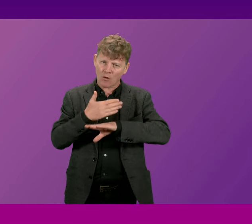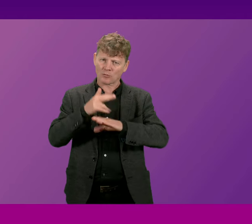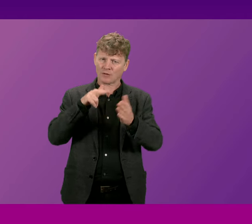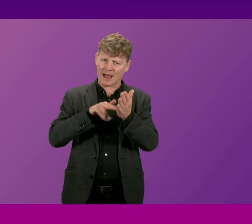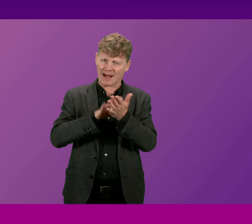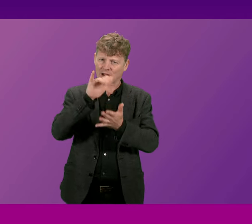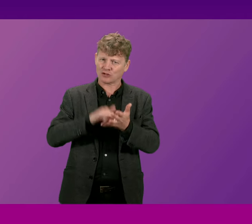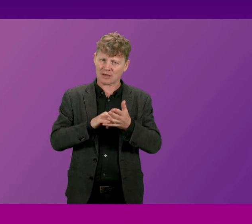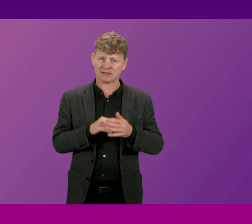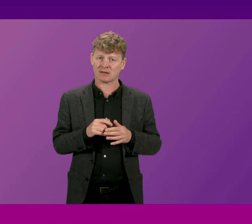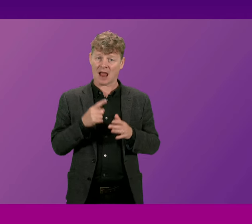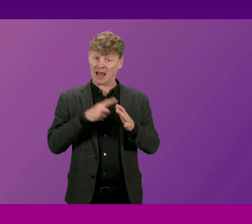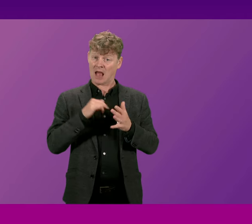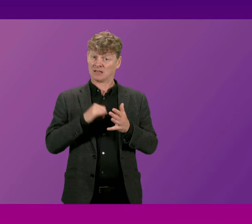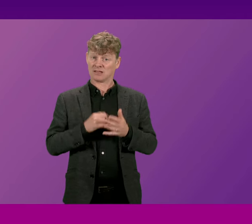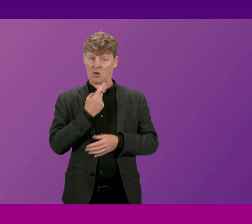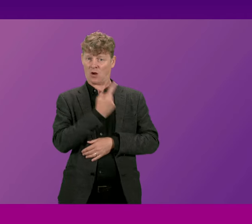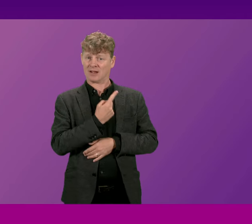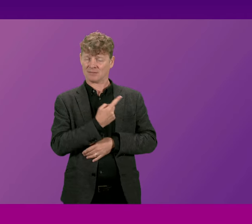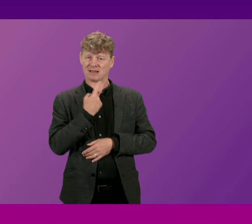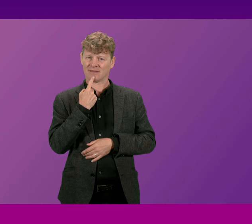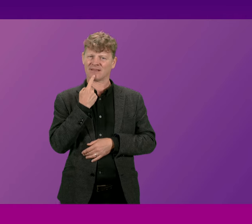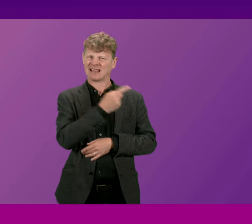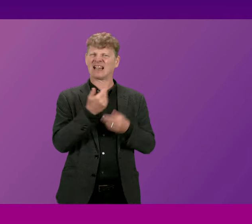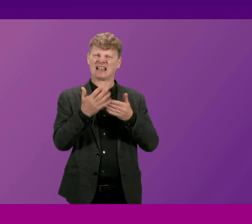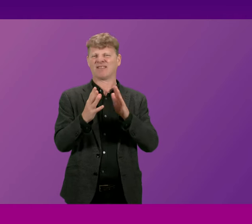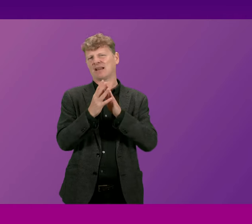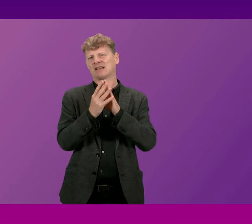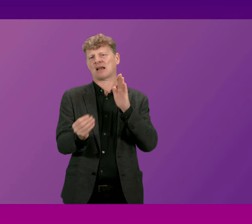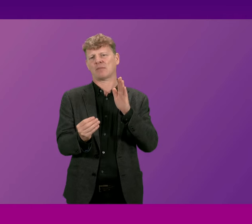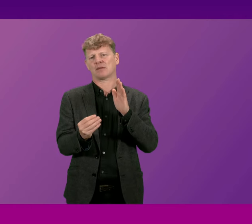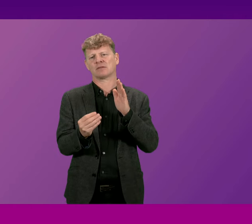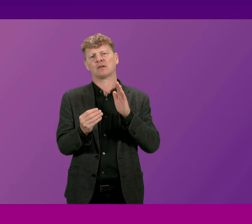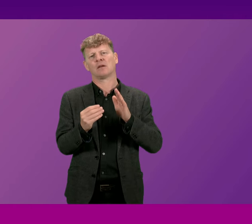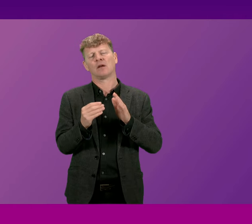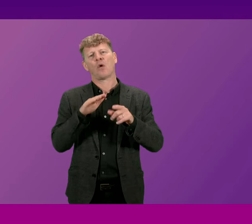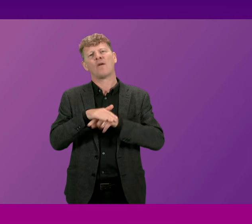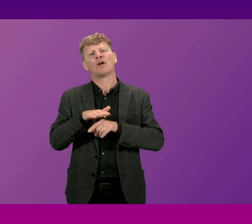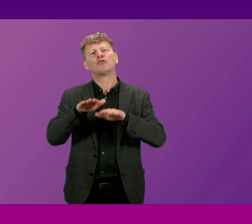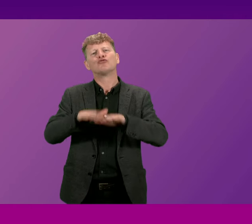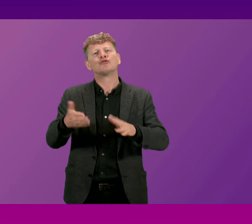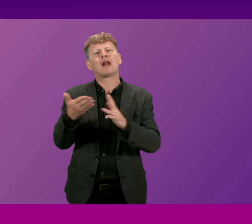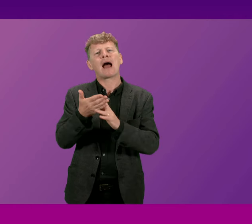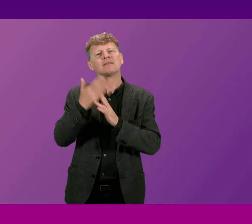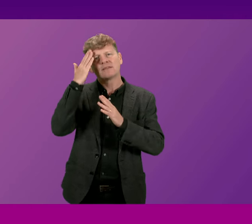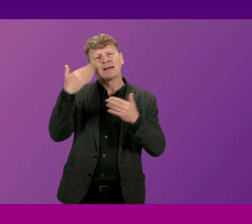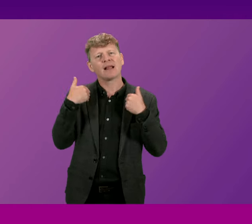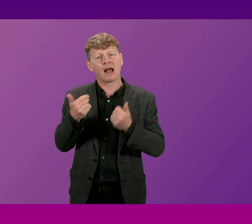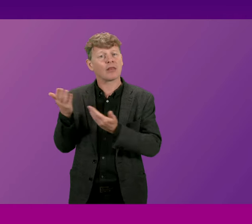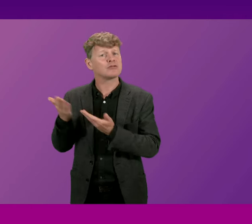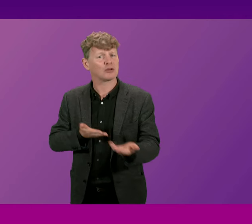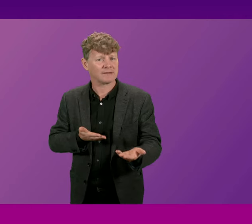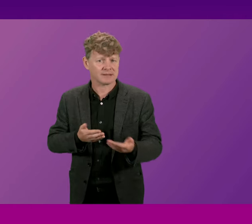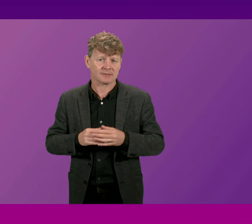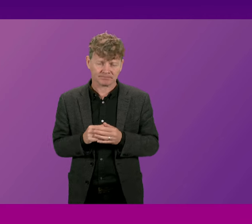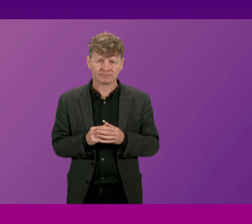Sawa talked about one of the examples that he cited was about children's access to mental health services and